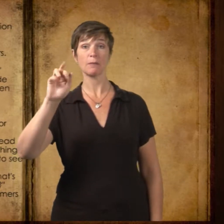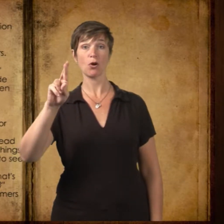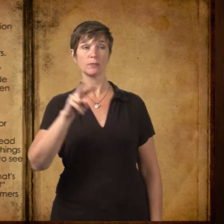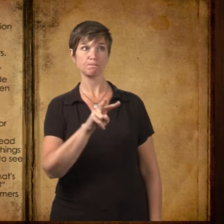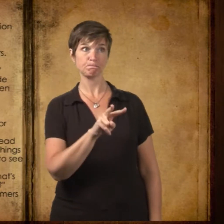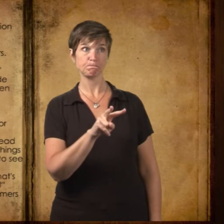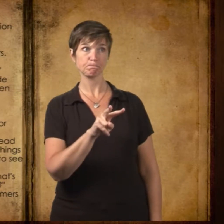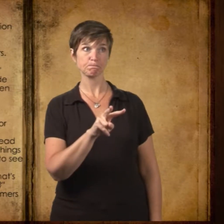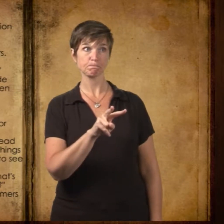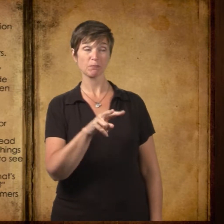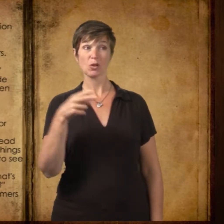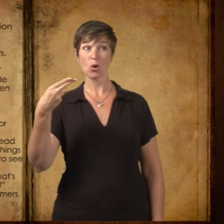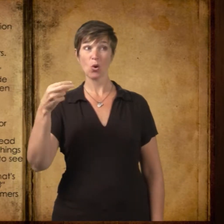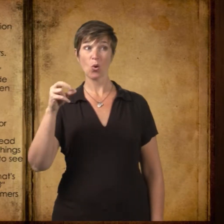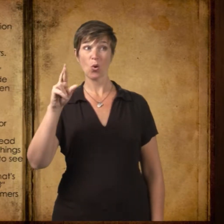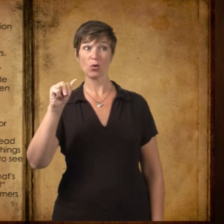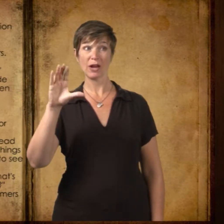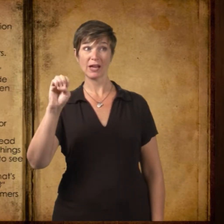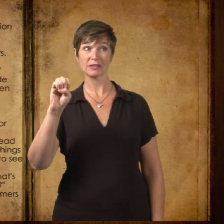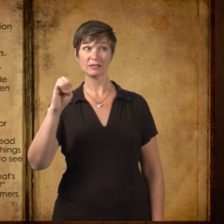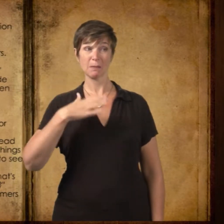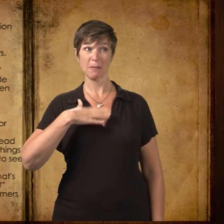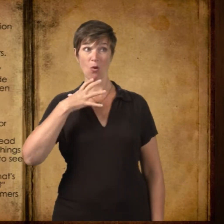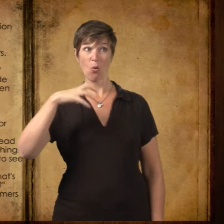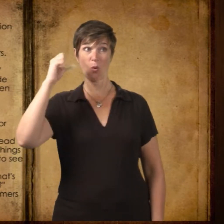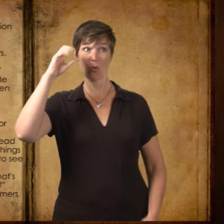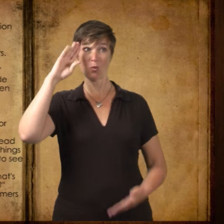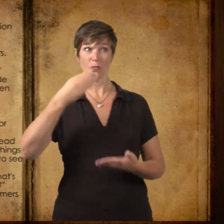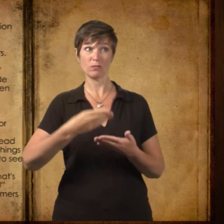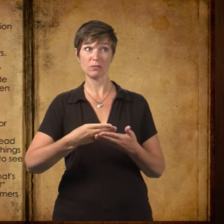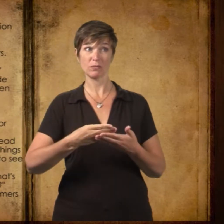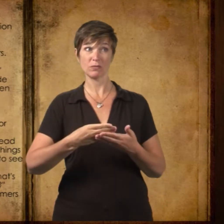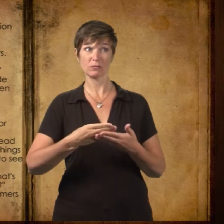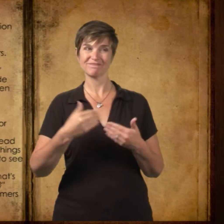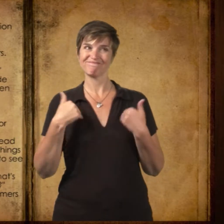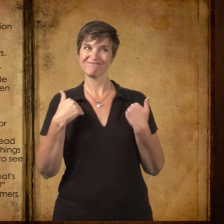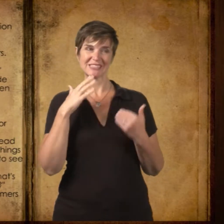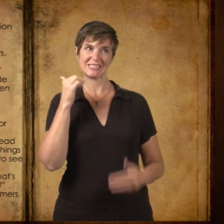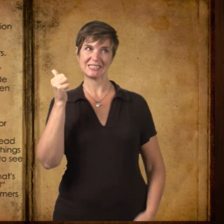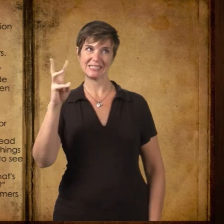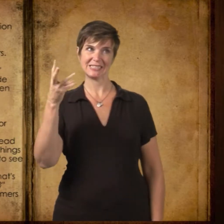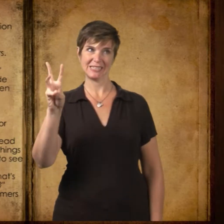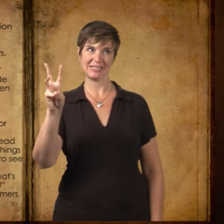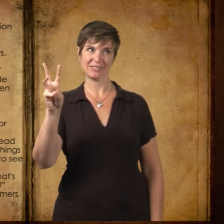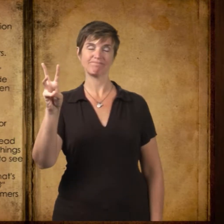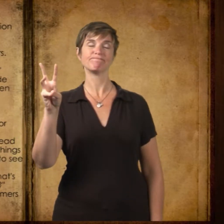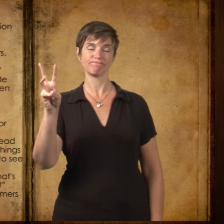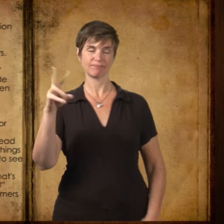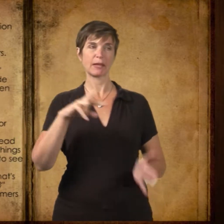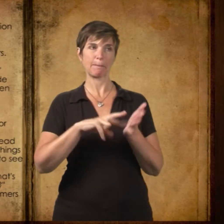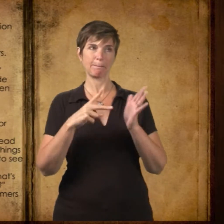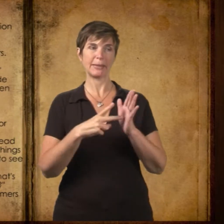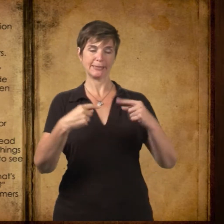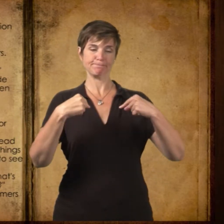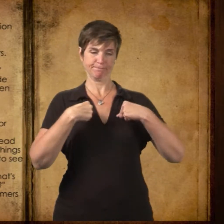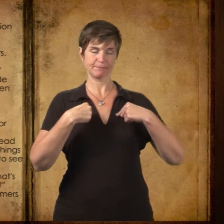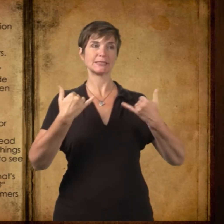Horace is not but 16 yet, Mrs. Dunbar said regretfully. Guess I gotta fill in for the old man this year.